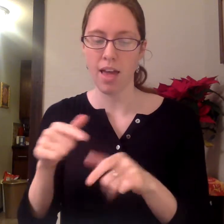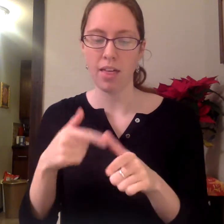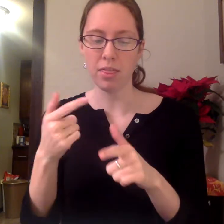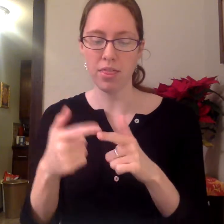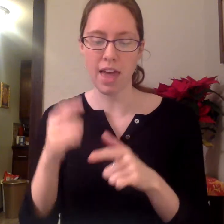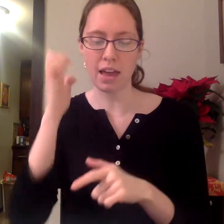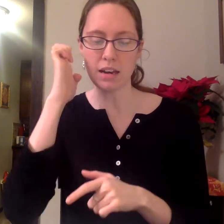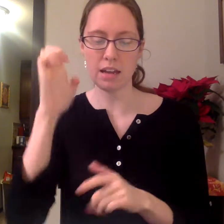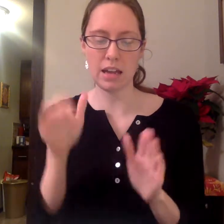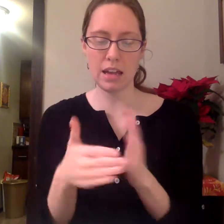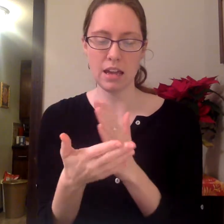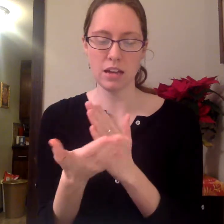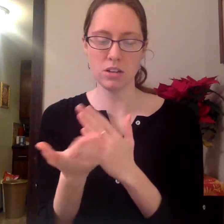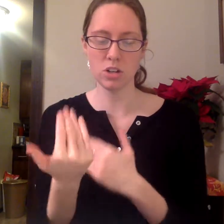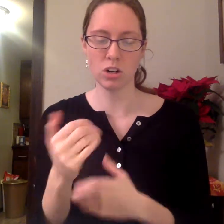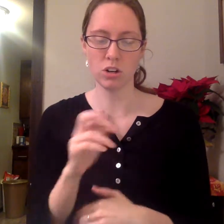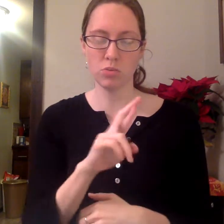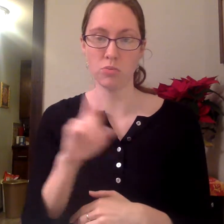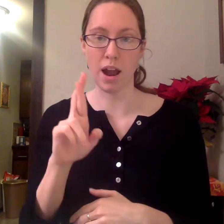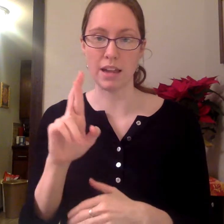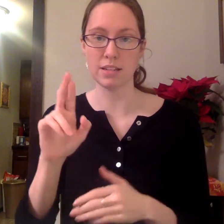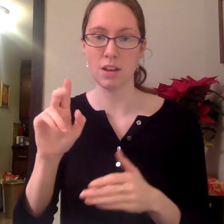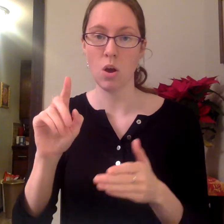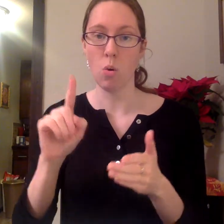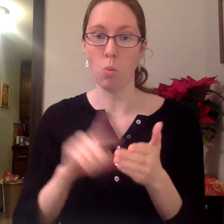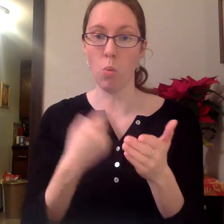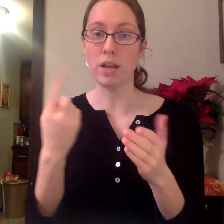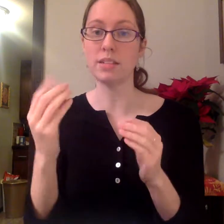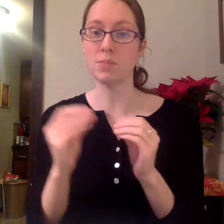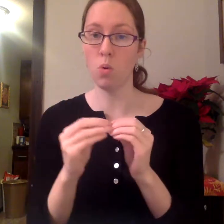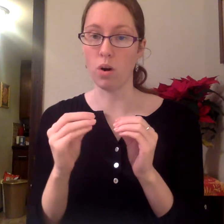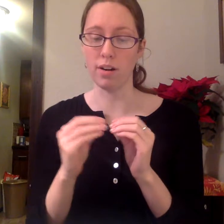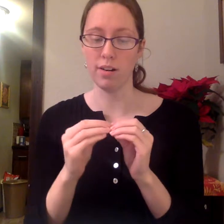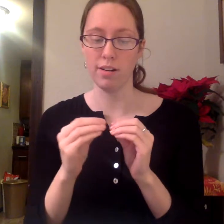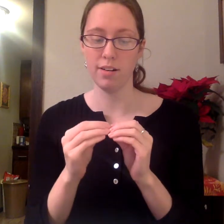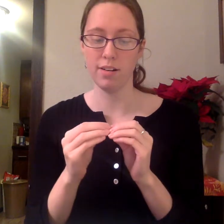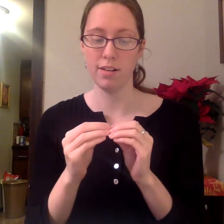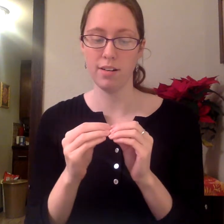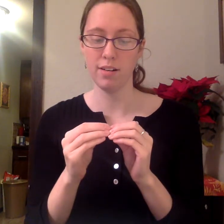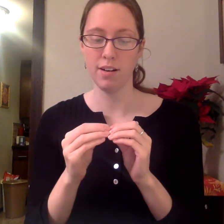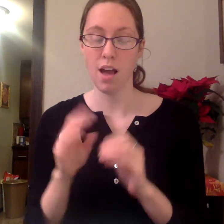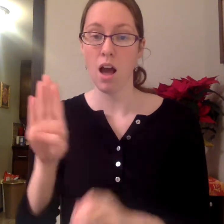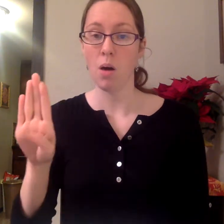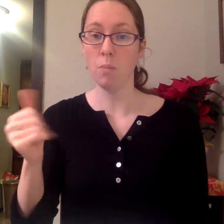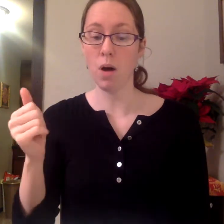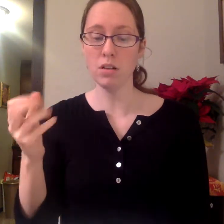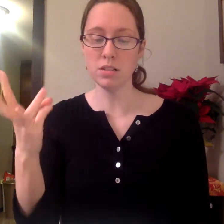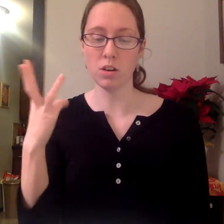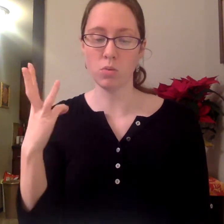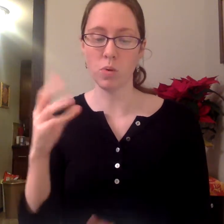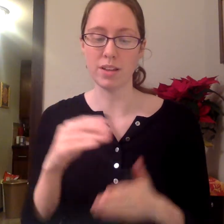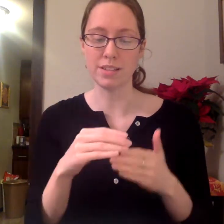then he turned right once more. Balto was